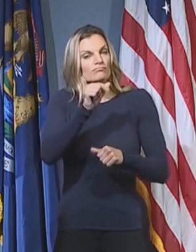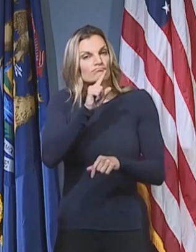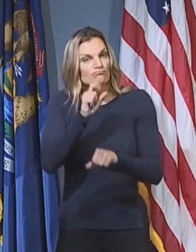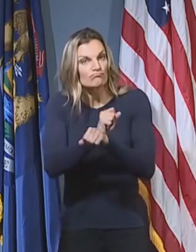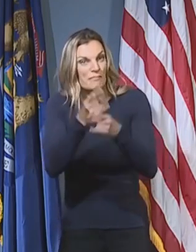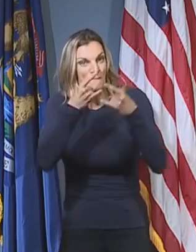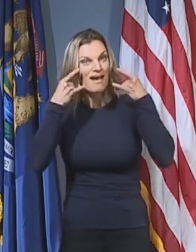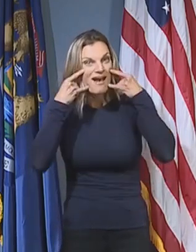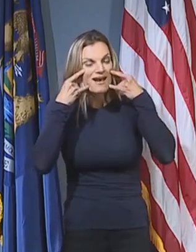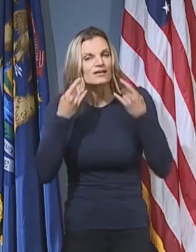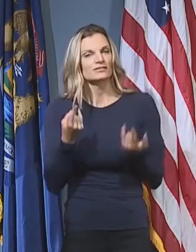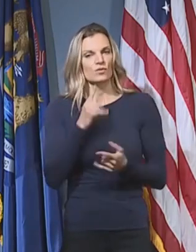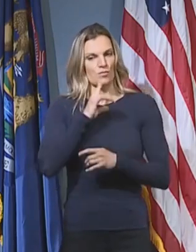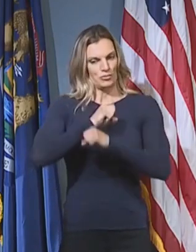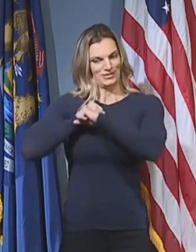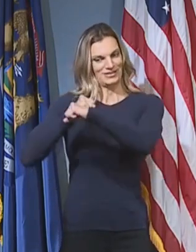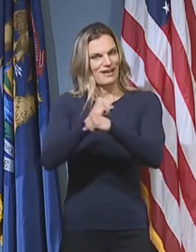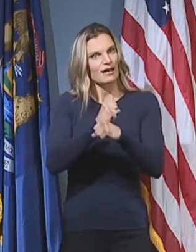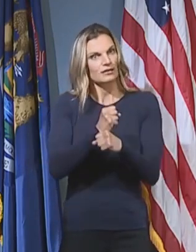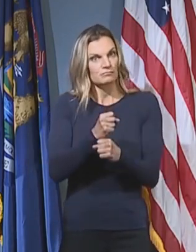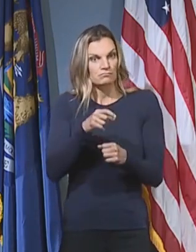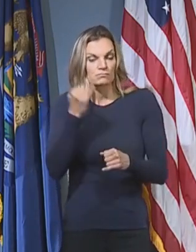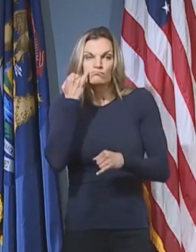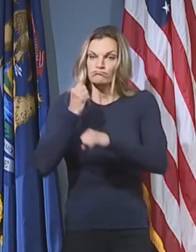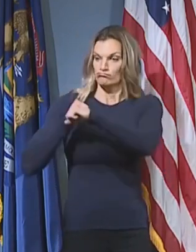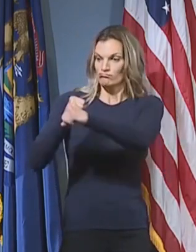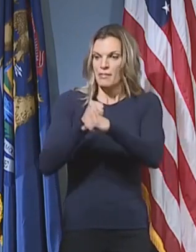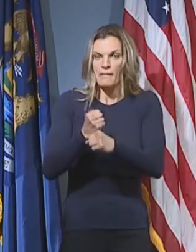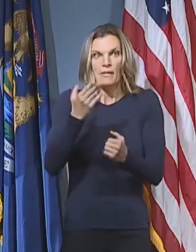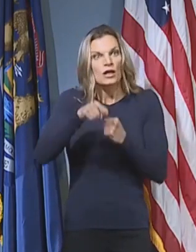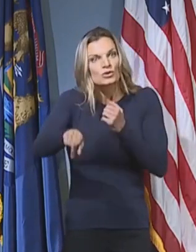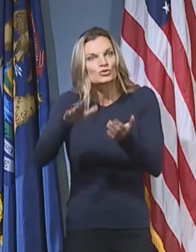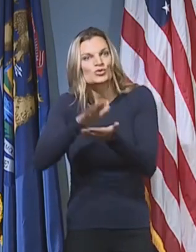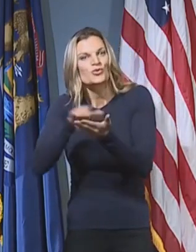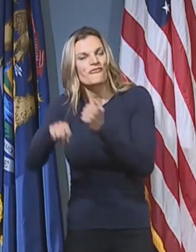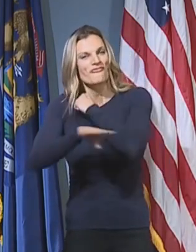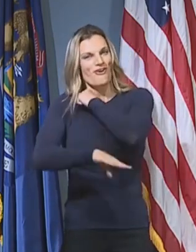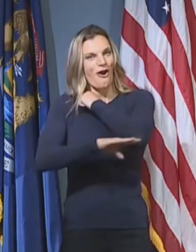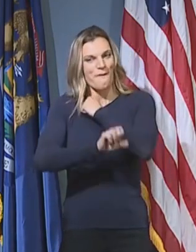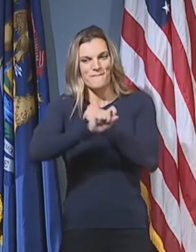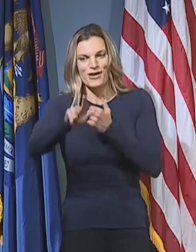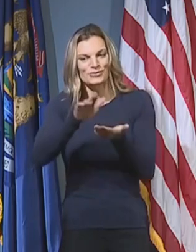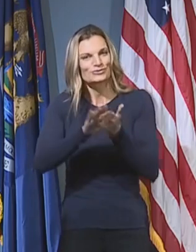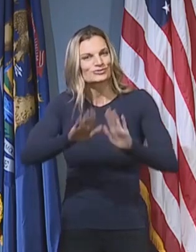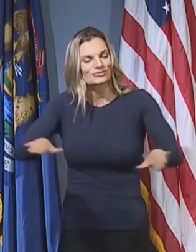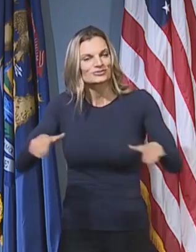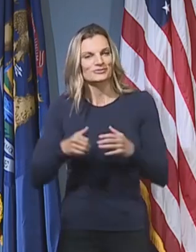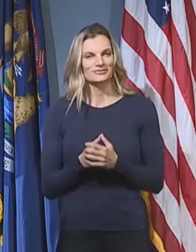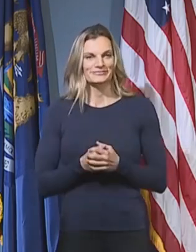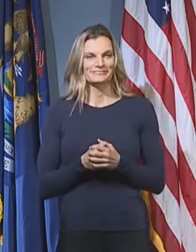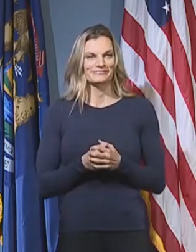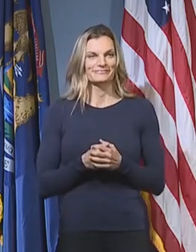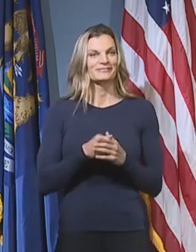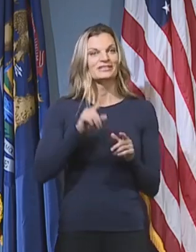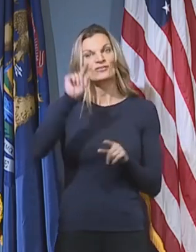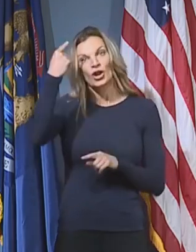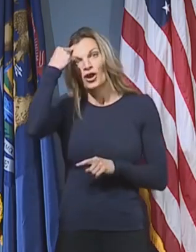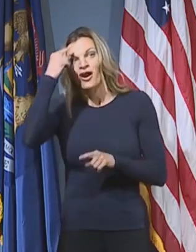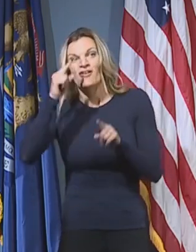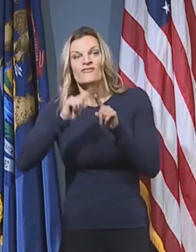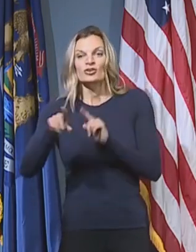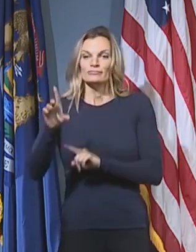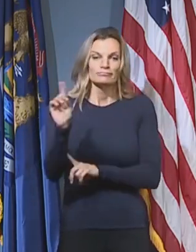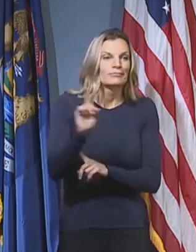to send our kids back to school this fall. Governors of both parties and at least half of the states have issued